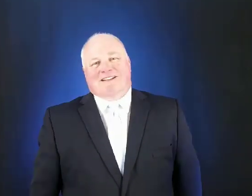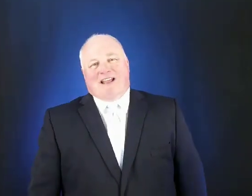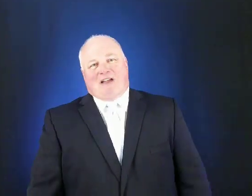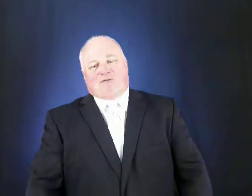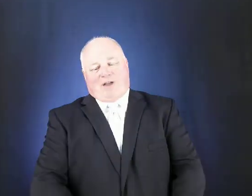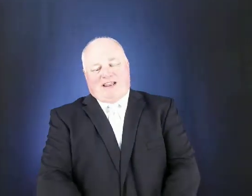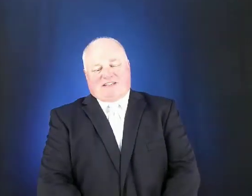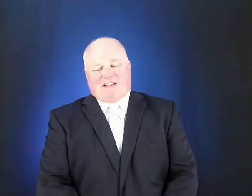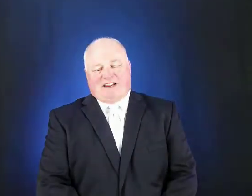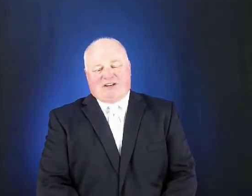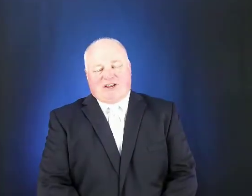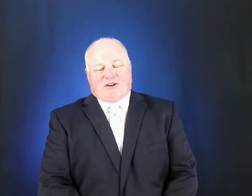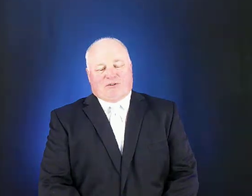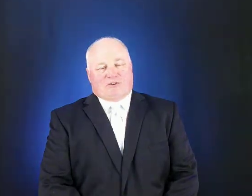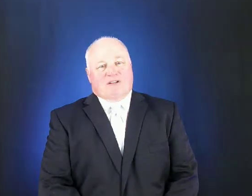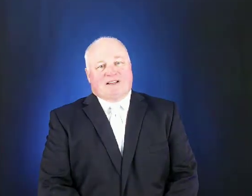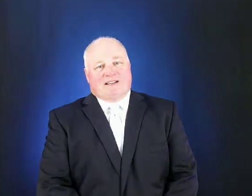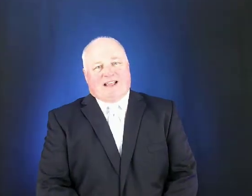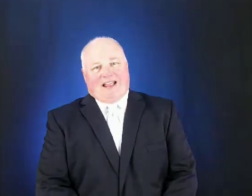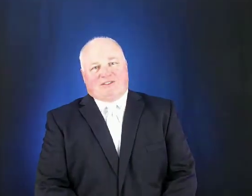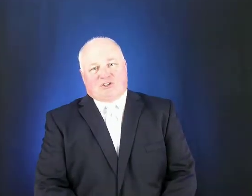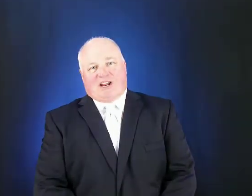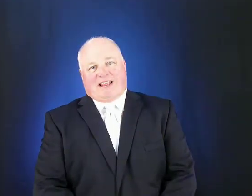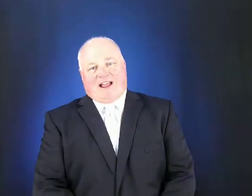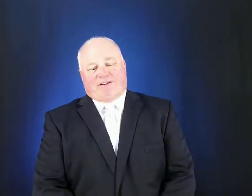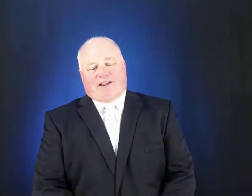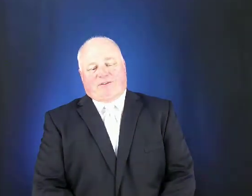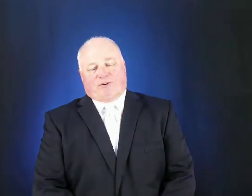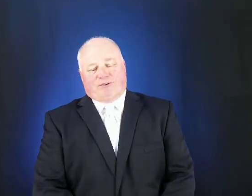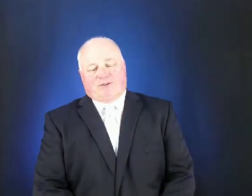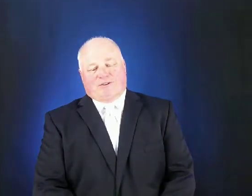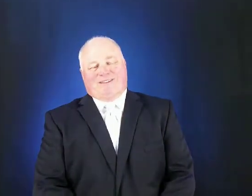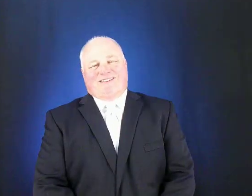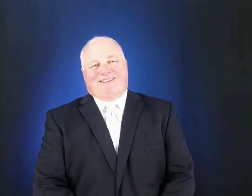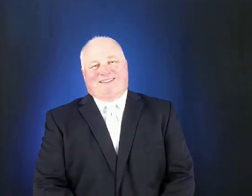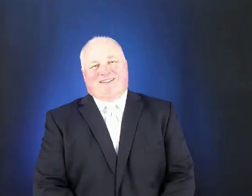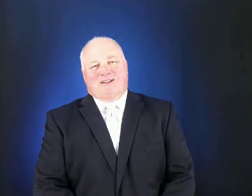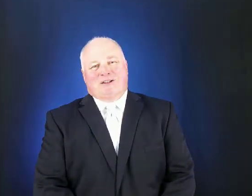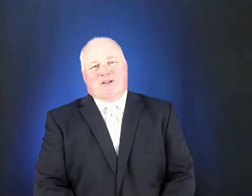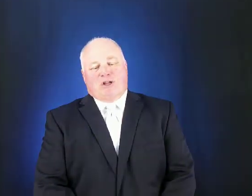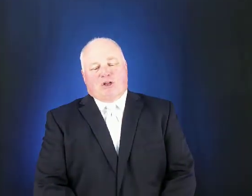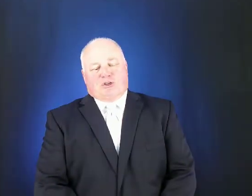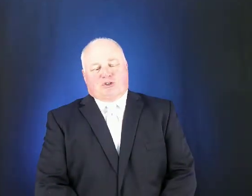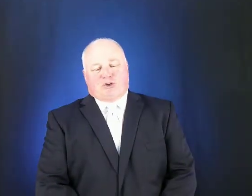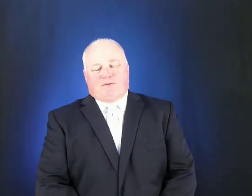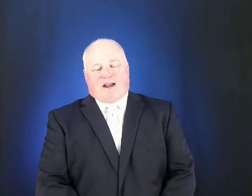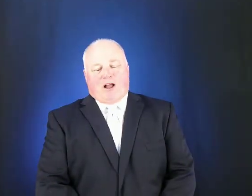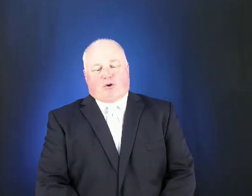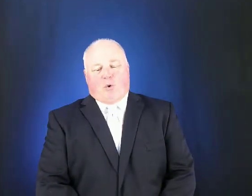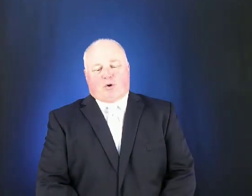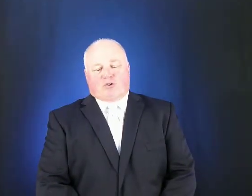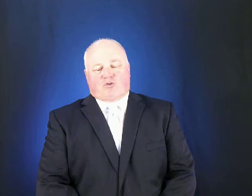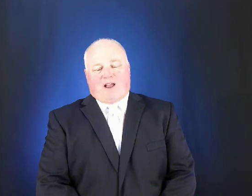after 18 years at the checkout counter juvenile court try